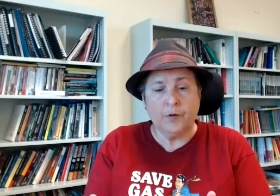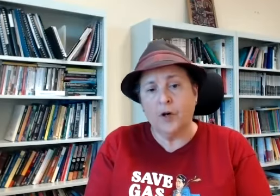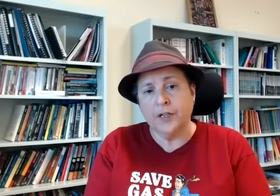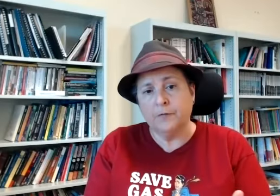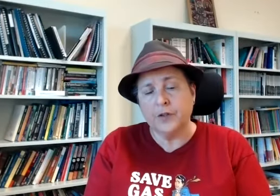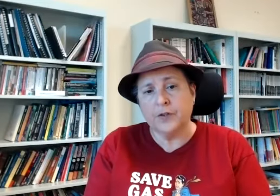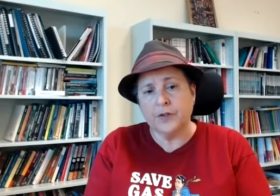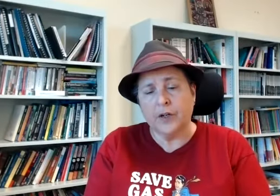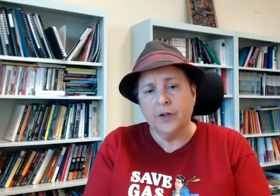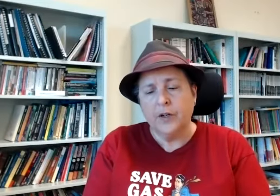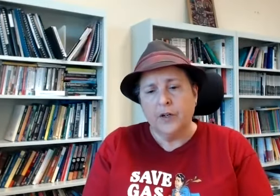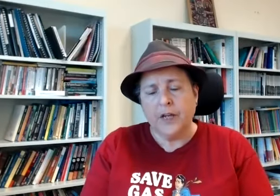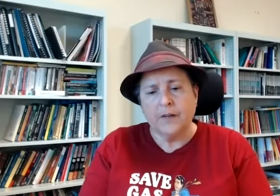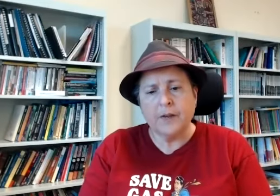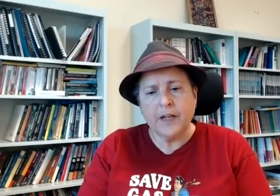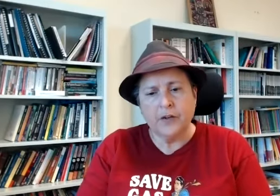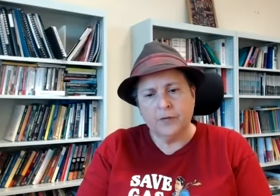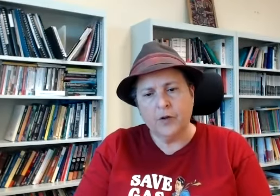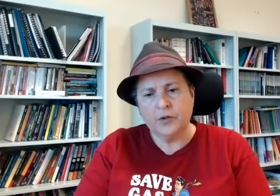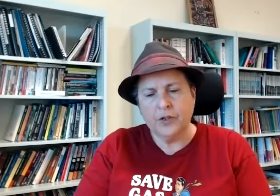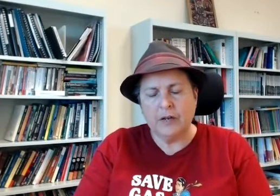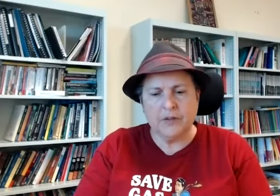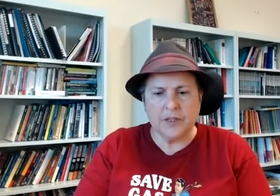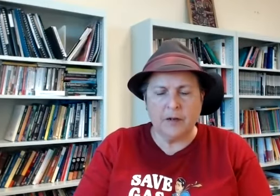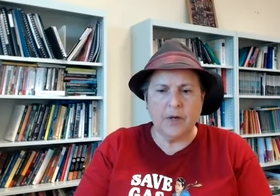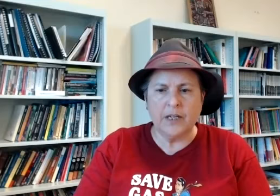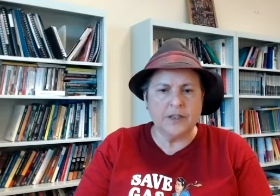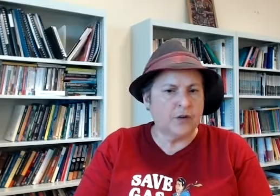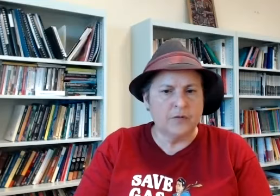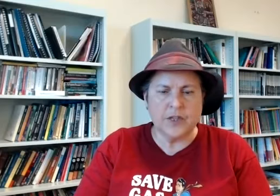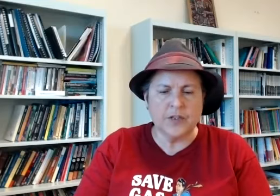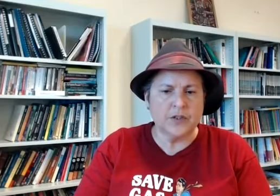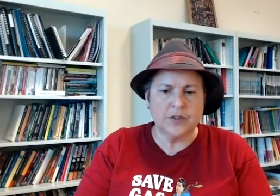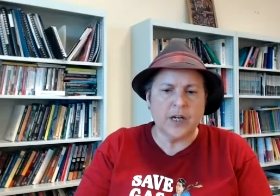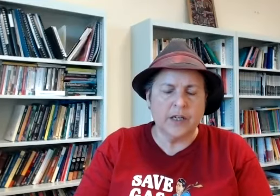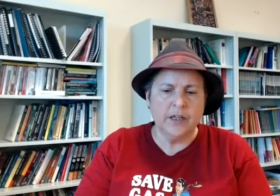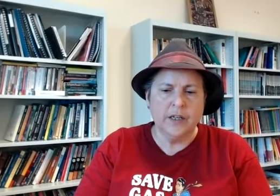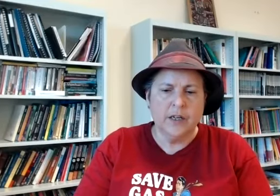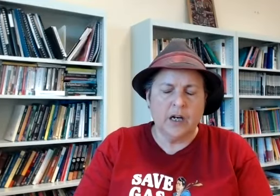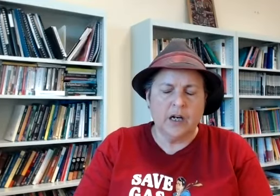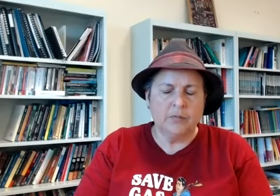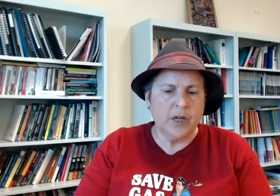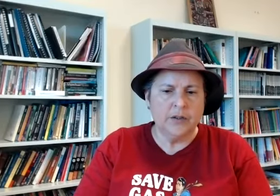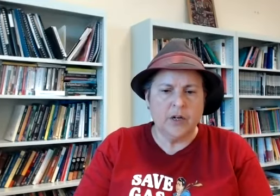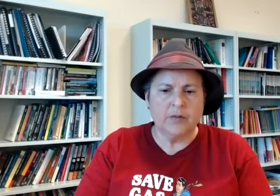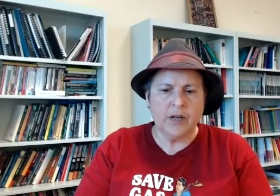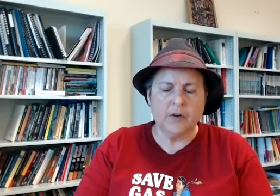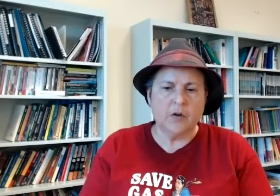variety of visions so cath thank you for the opportunity to have this amazing conversation today um and you know we've covered a whole